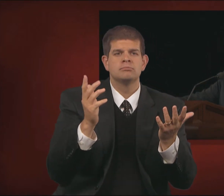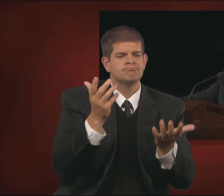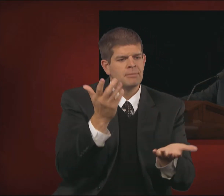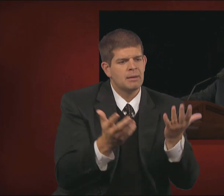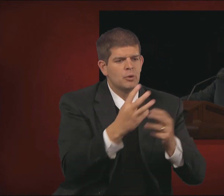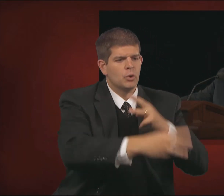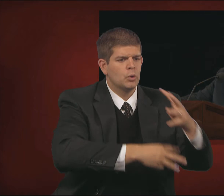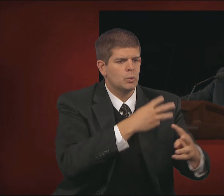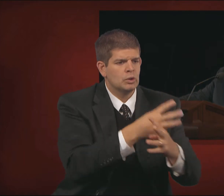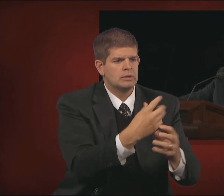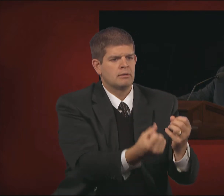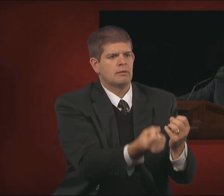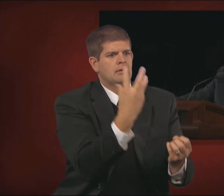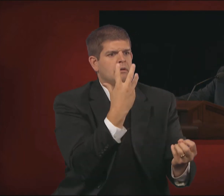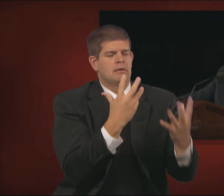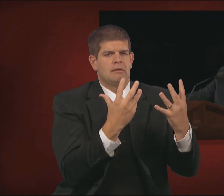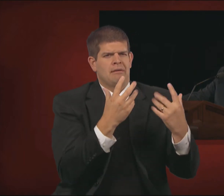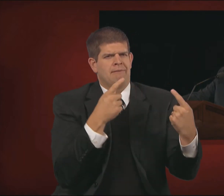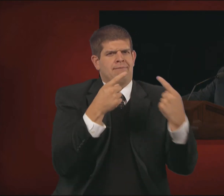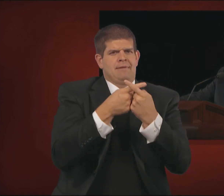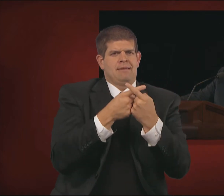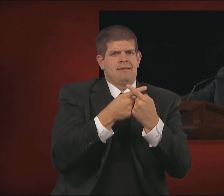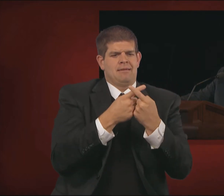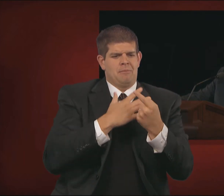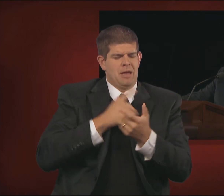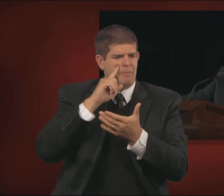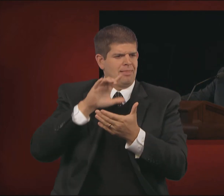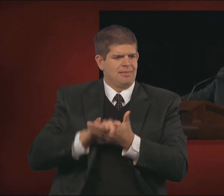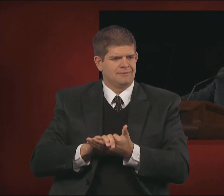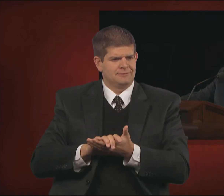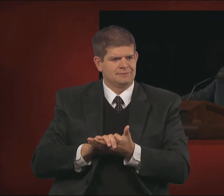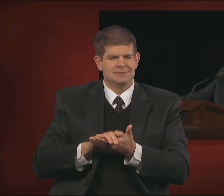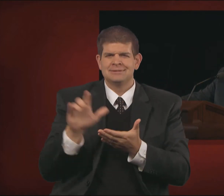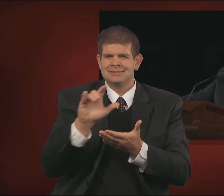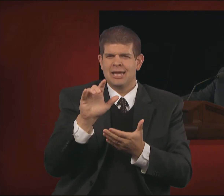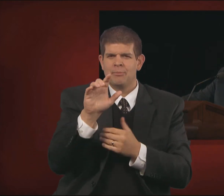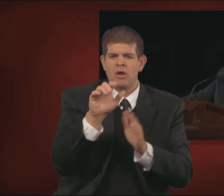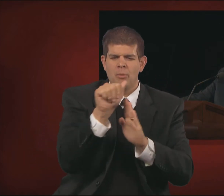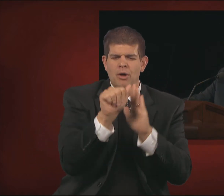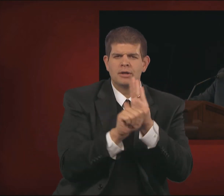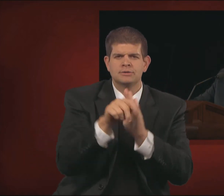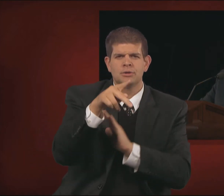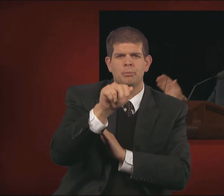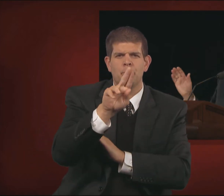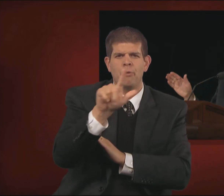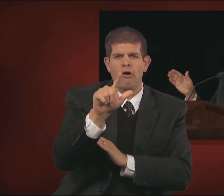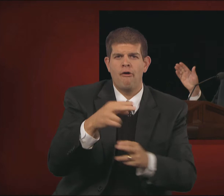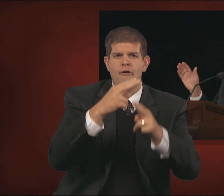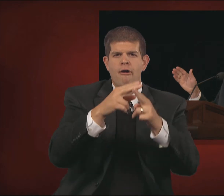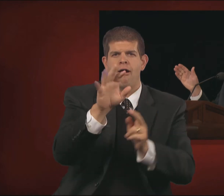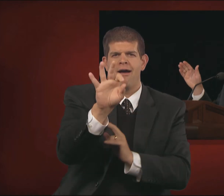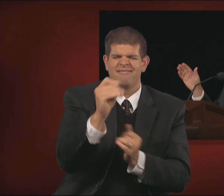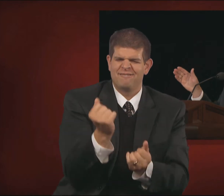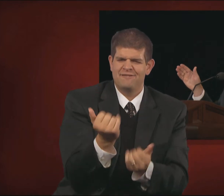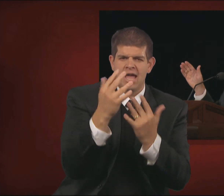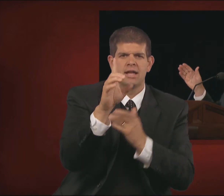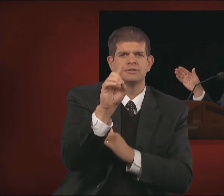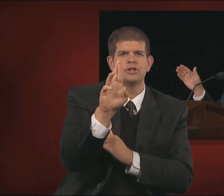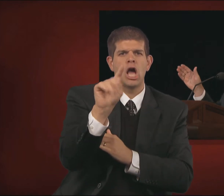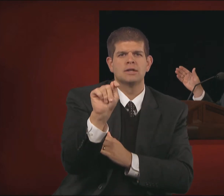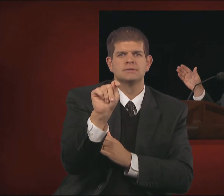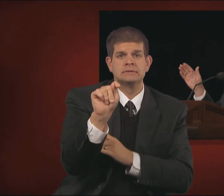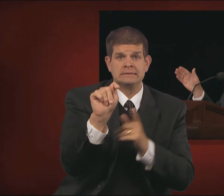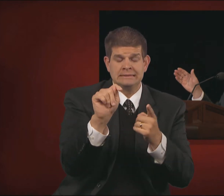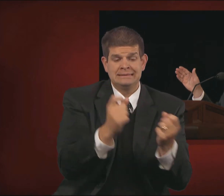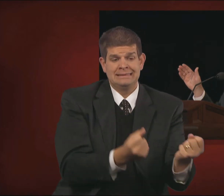assault your beliefs as the fiery darts described by the Apostle Paul, choose not to cast a